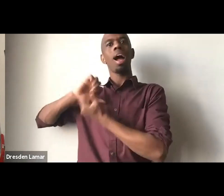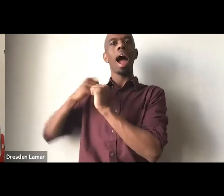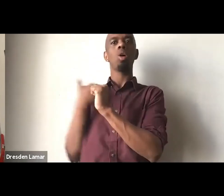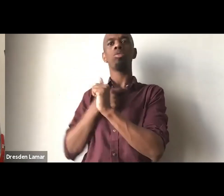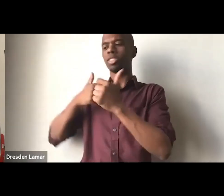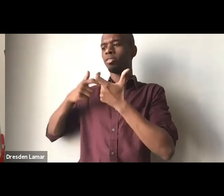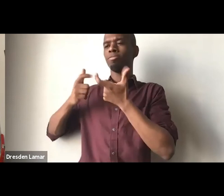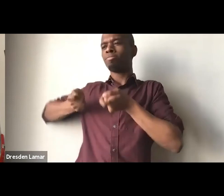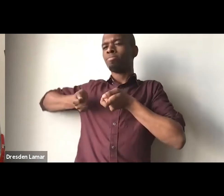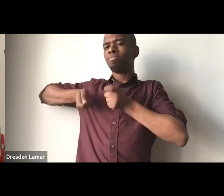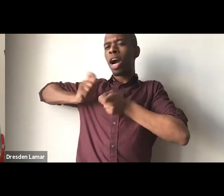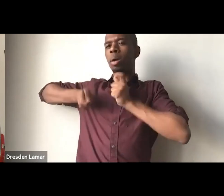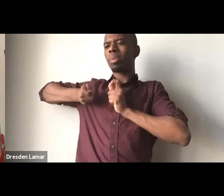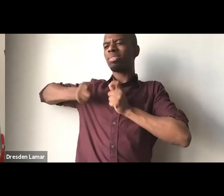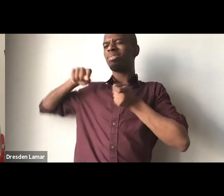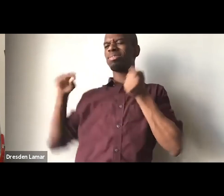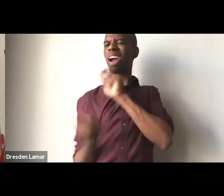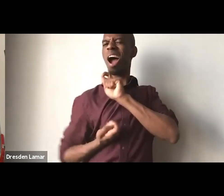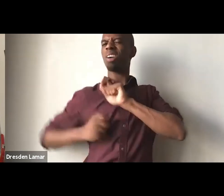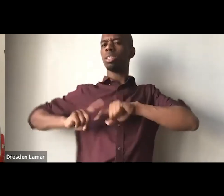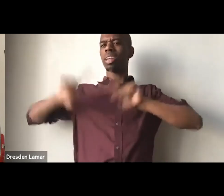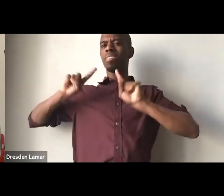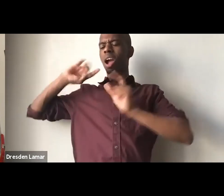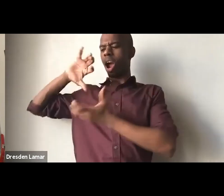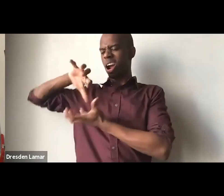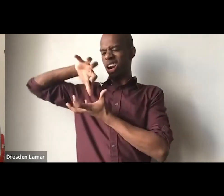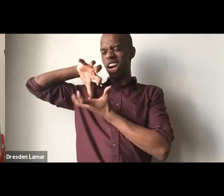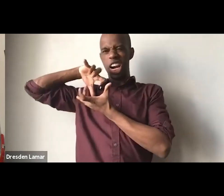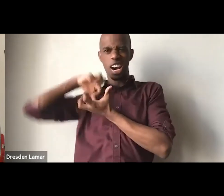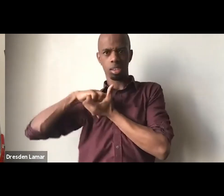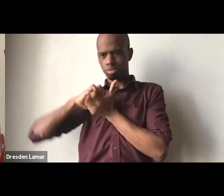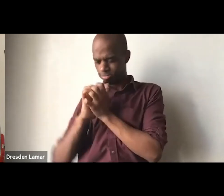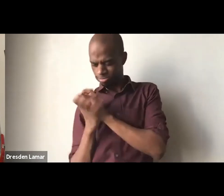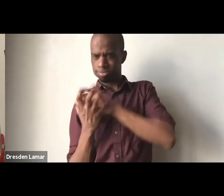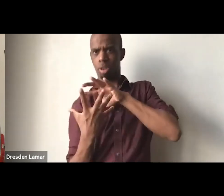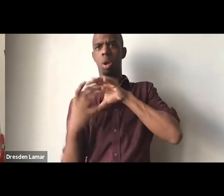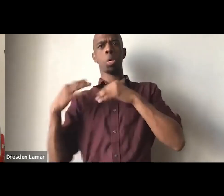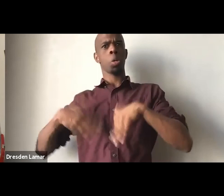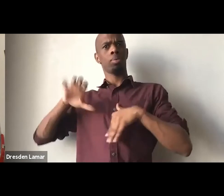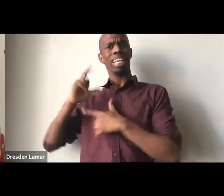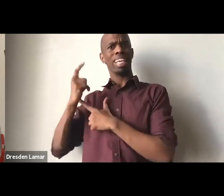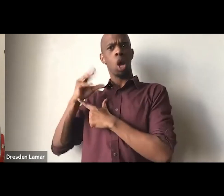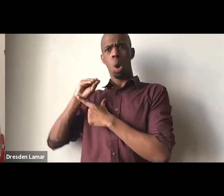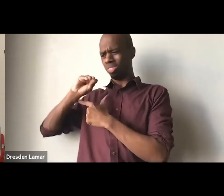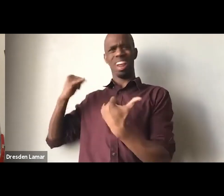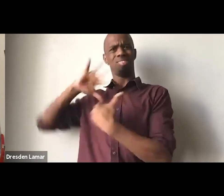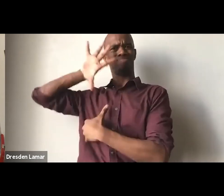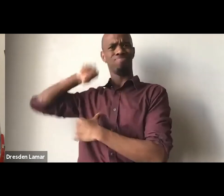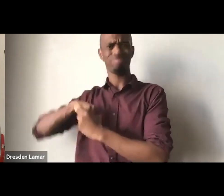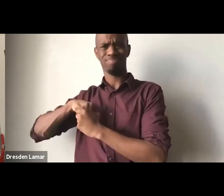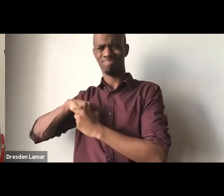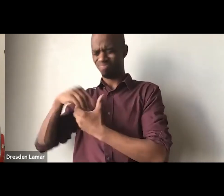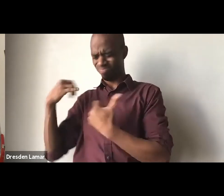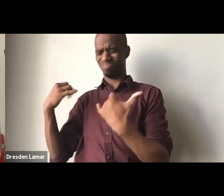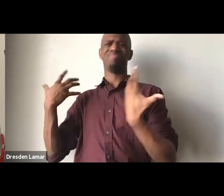commercialized. The ego that goes along a career, to be able to be